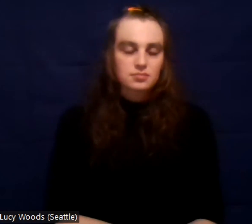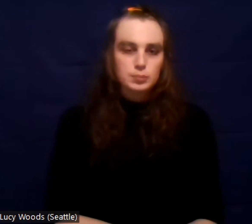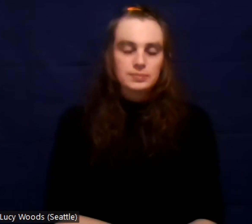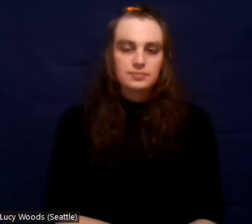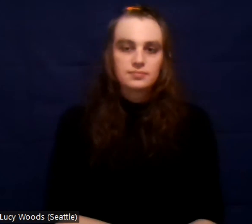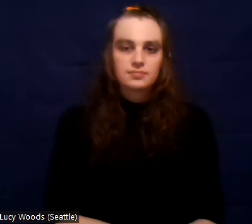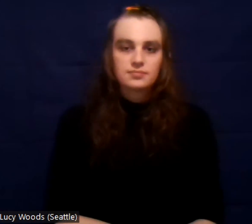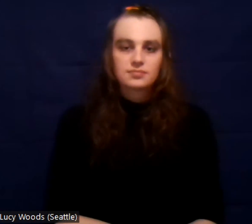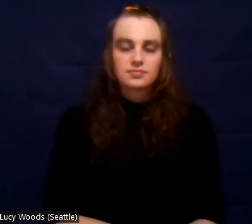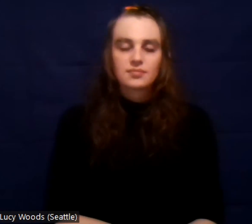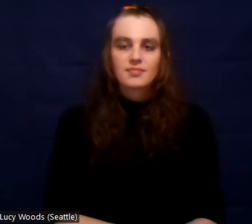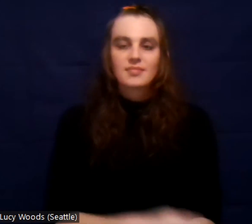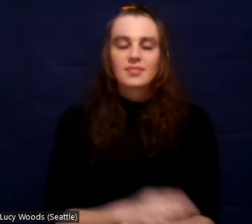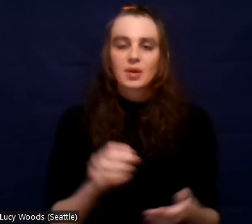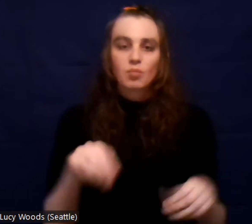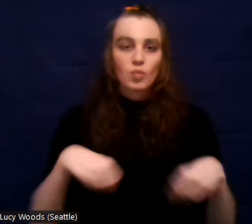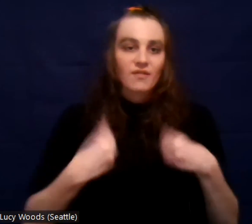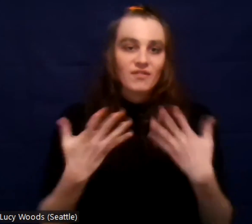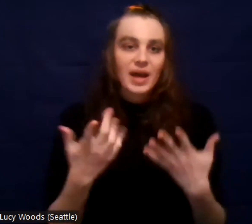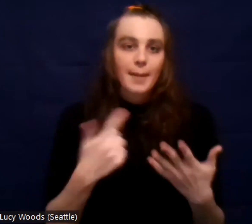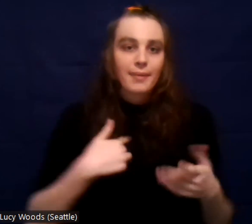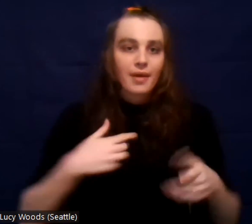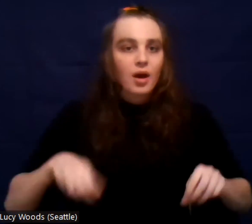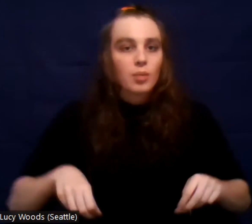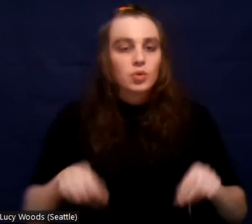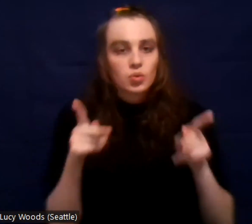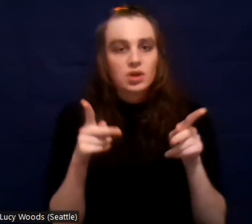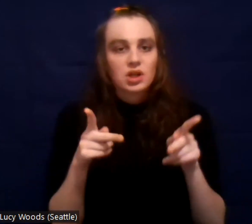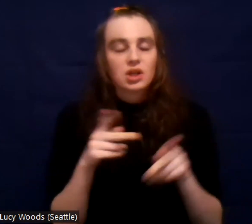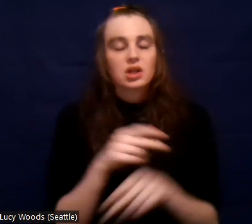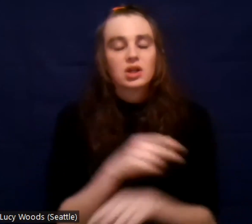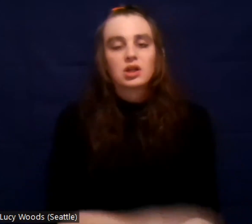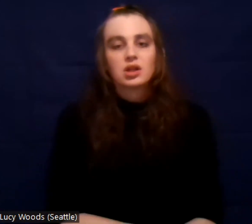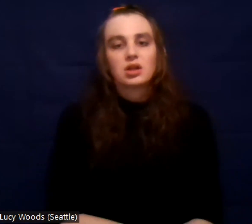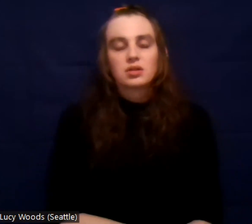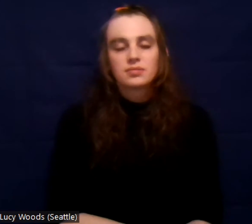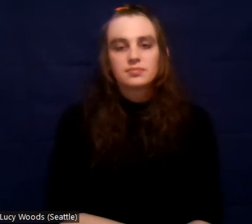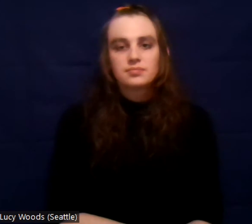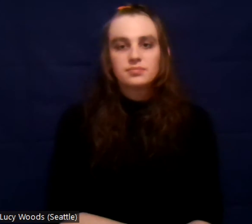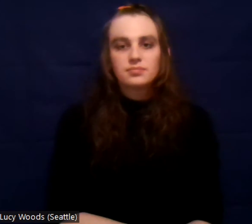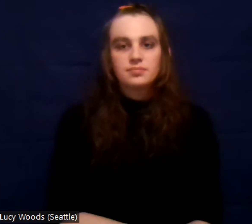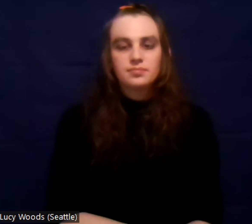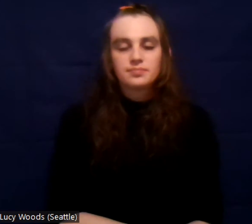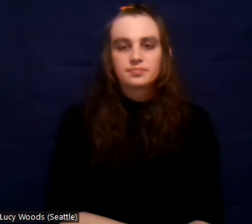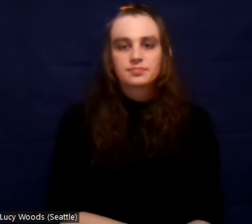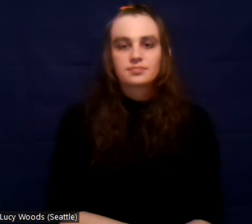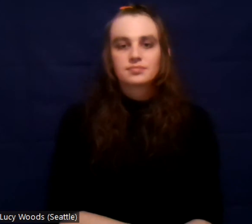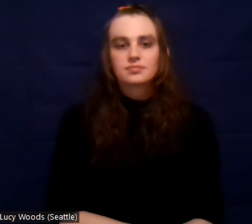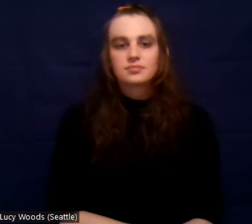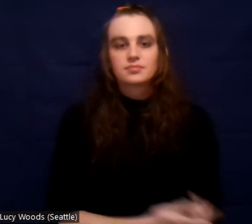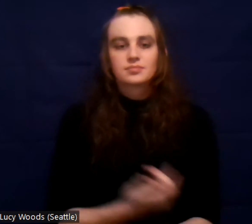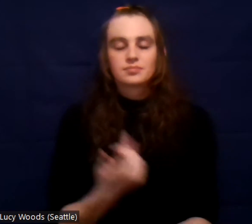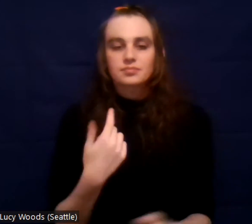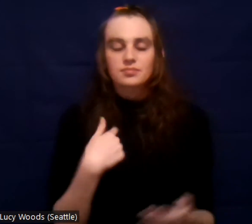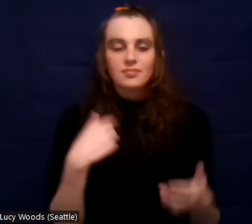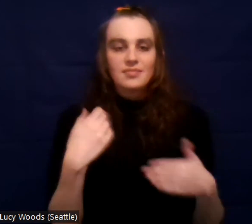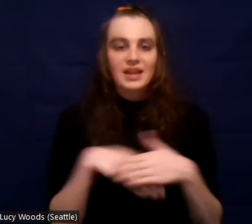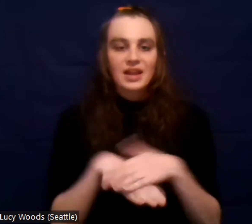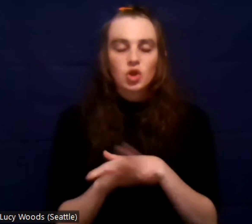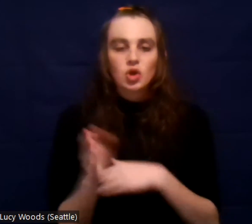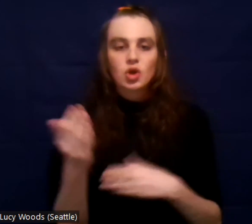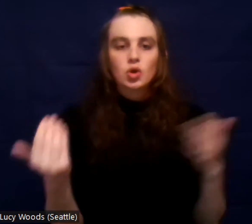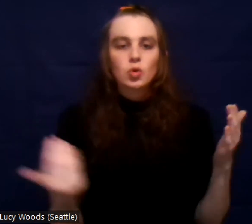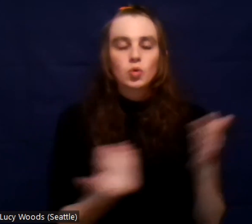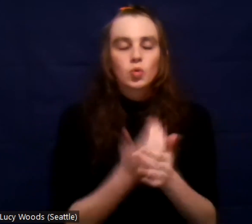of opportunities and, and just a whole nother world. never knew